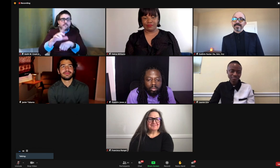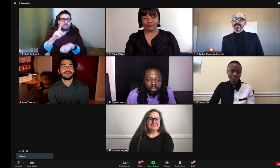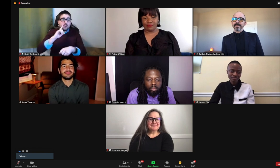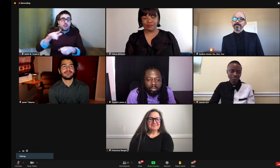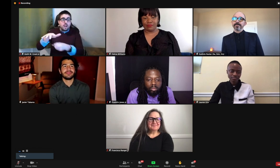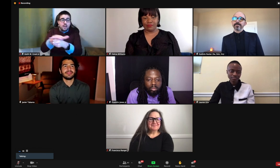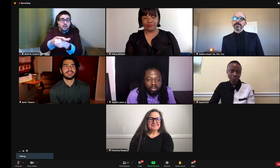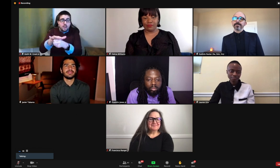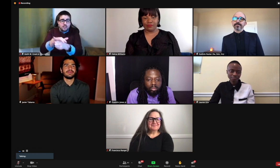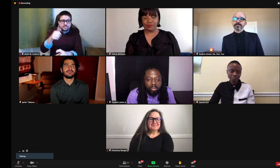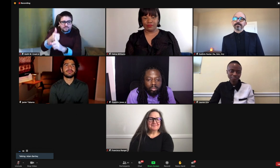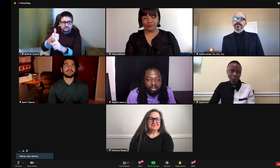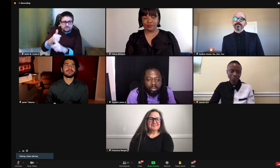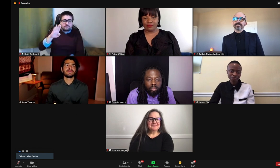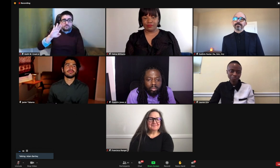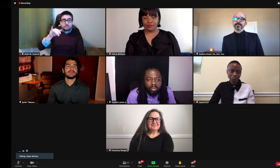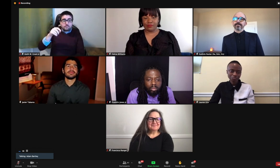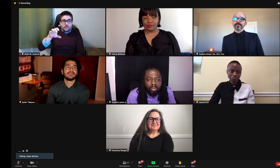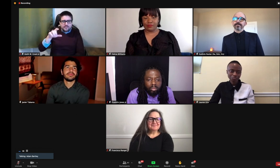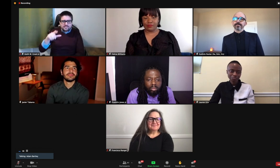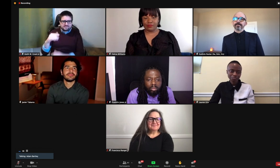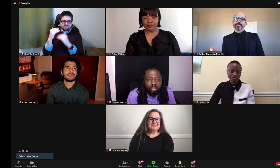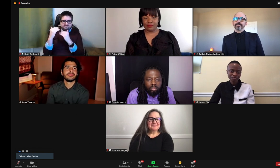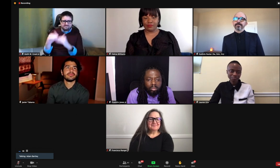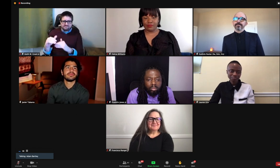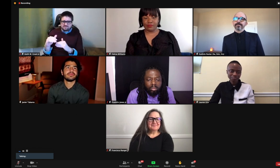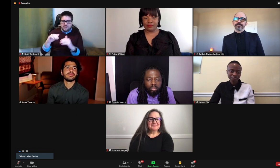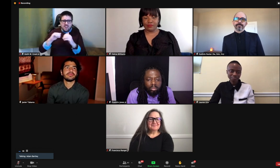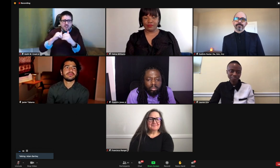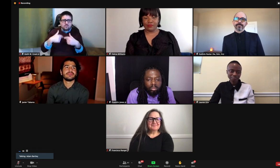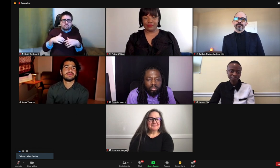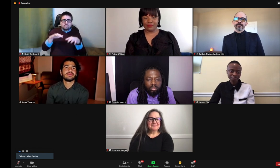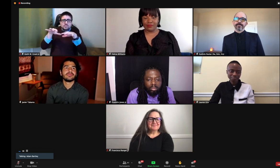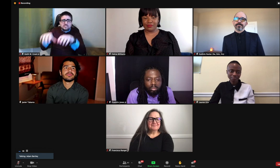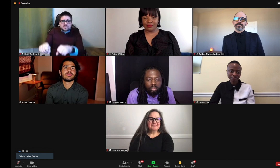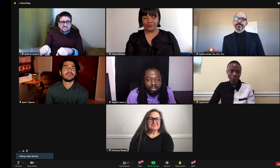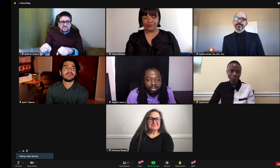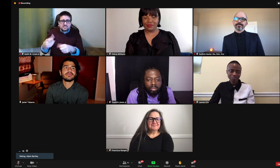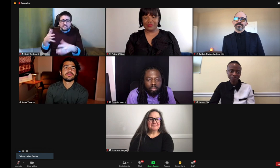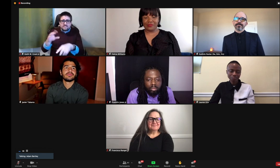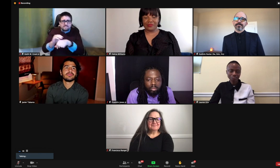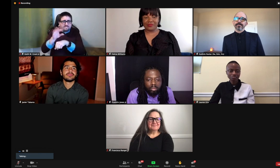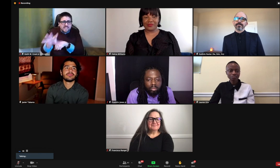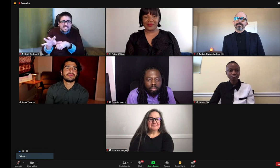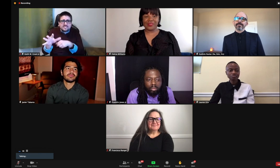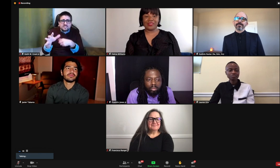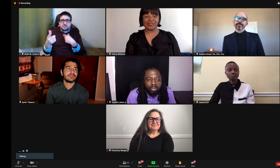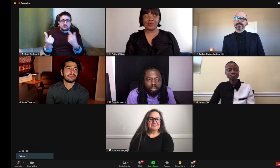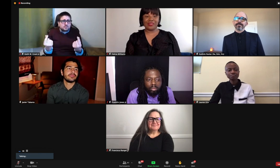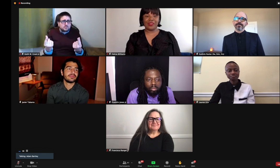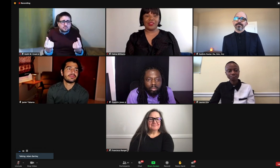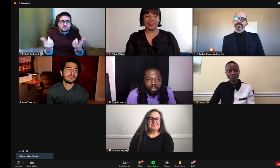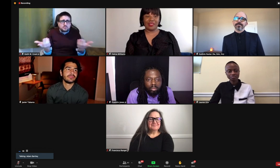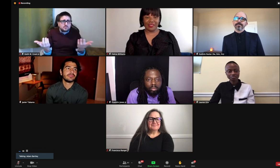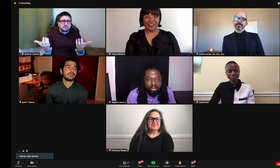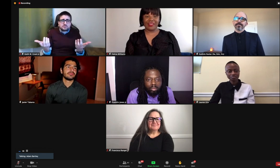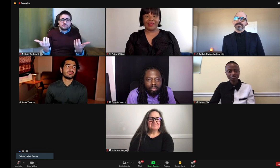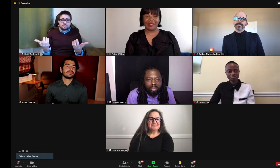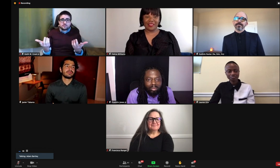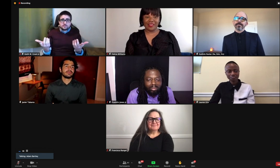What advice would you have specifically for BIPOC in terms of being able to claim space,